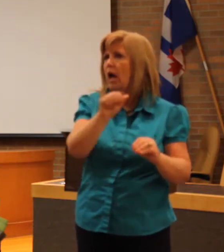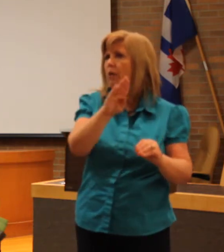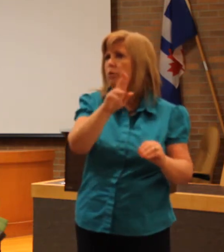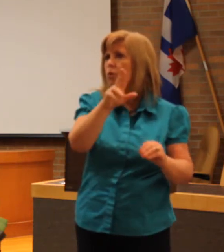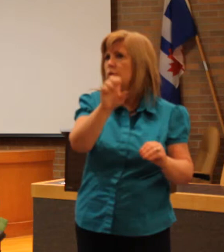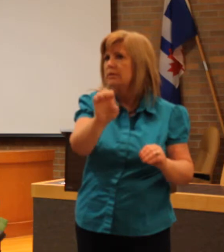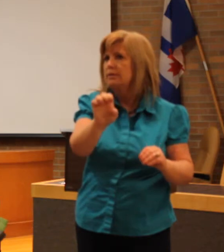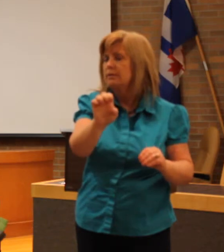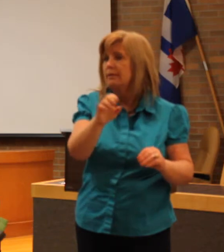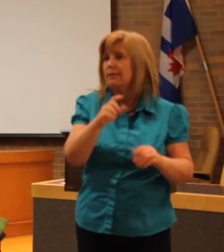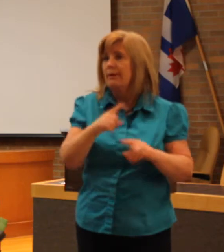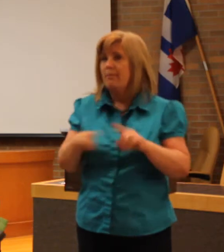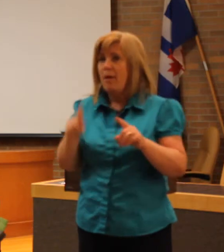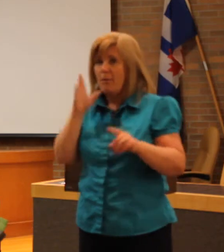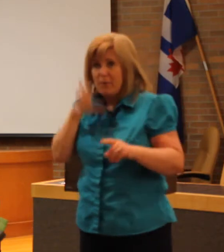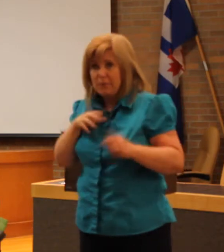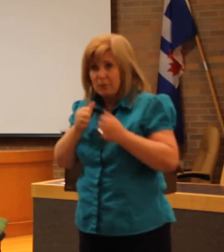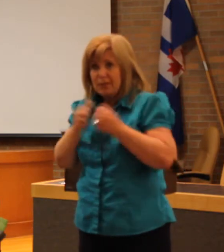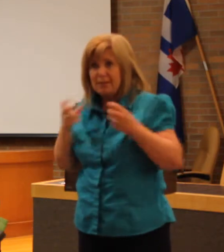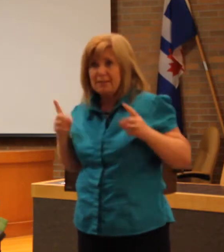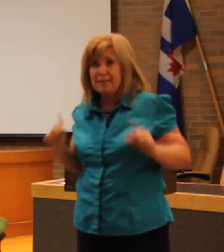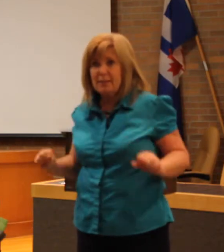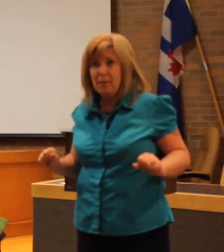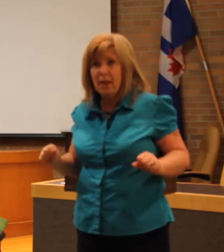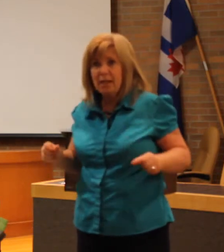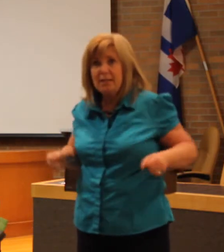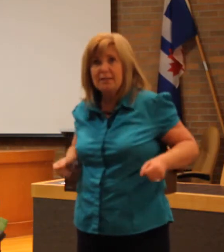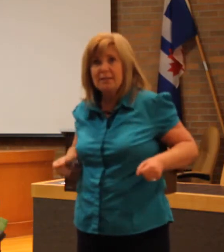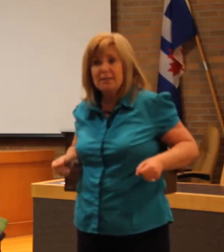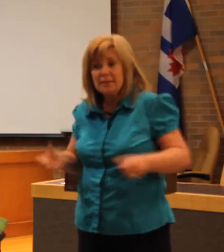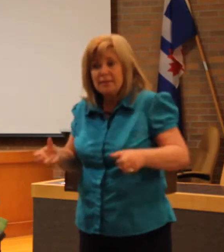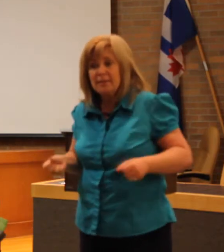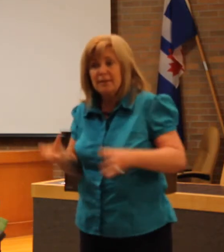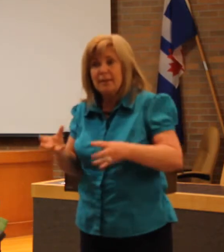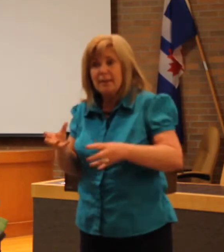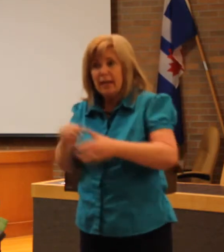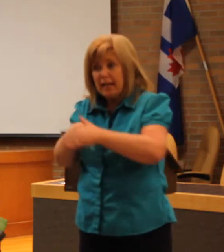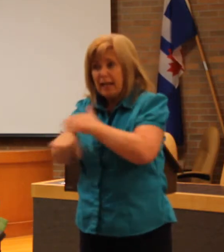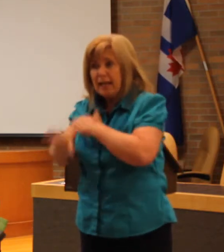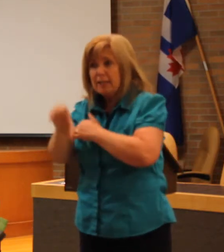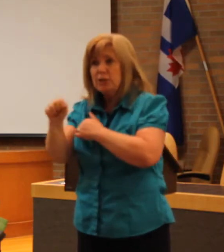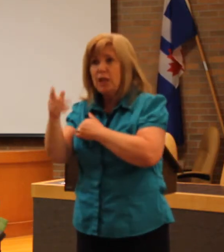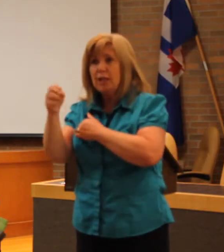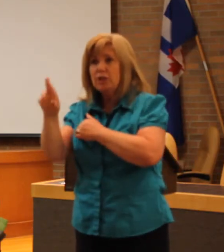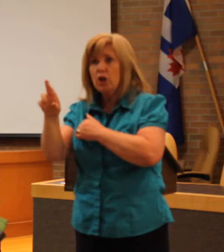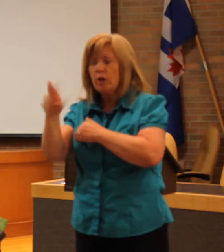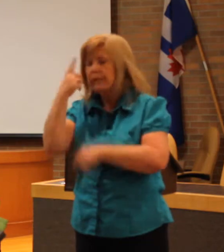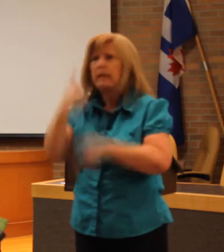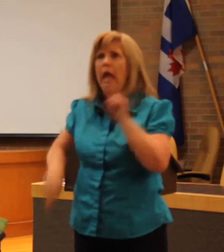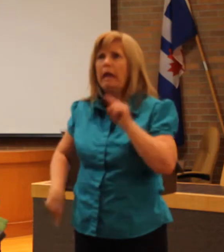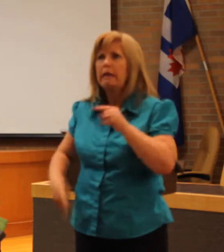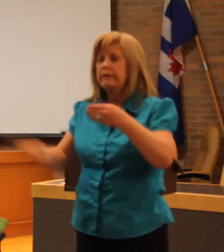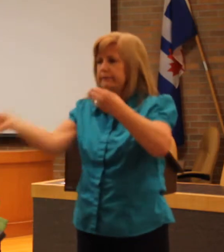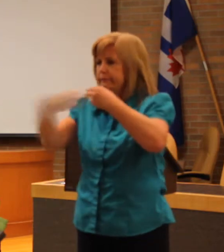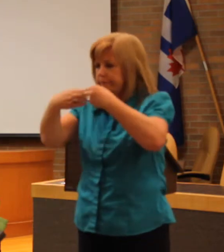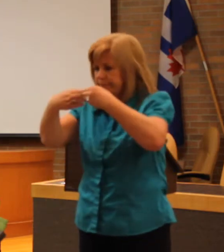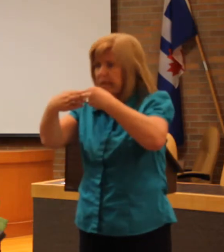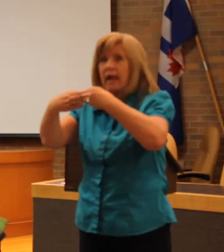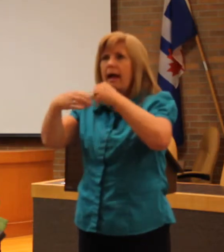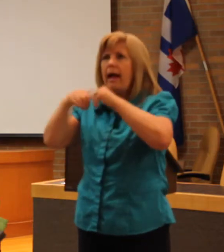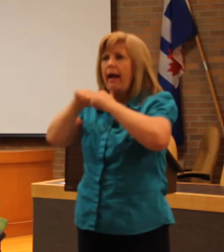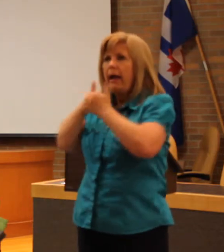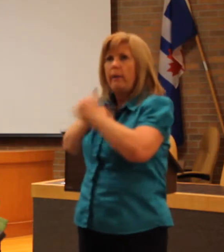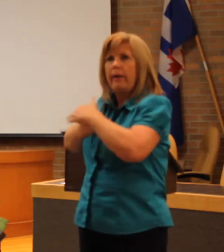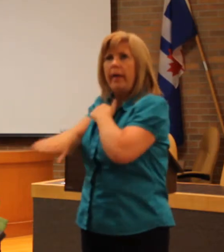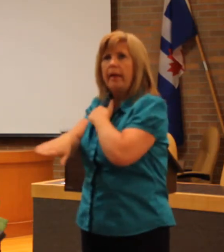disabilities don't come to shelters because they can't come to shelters because they can't even get in the front door. So again, there